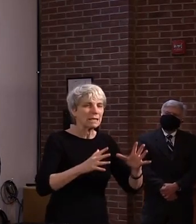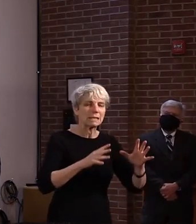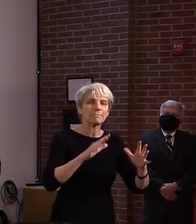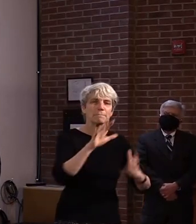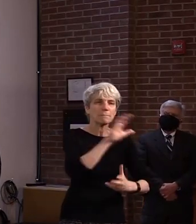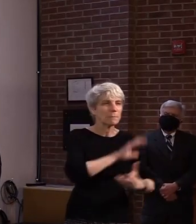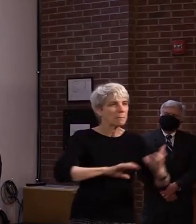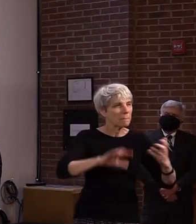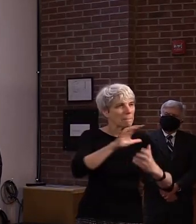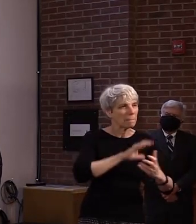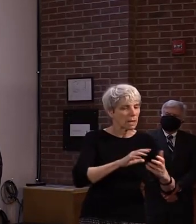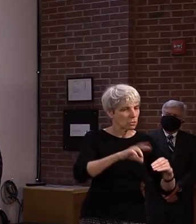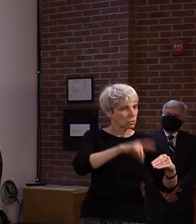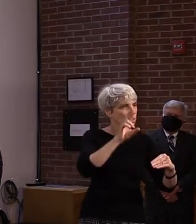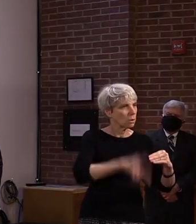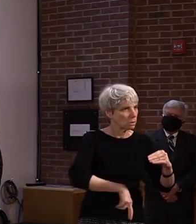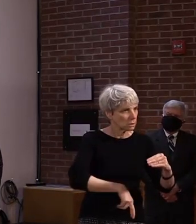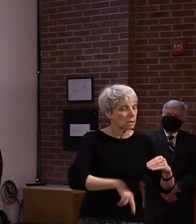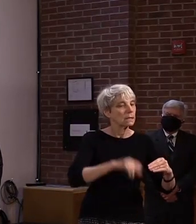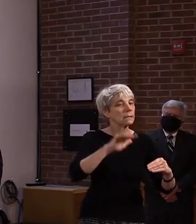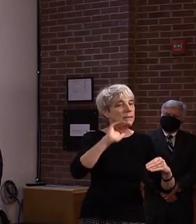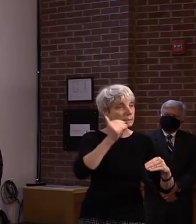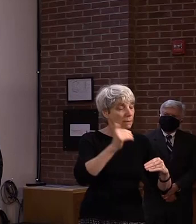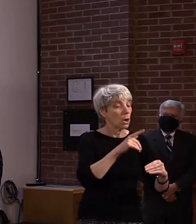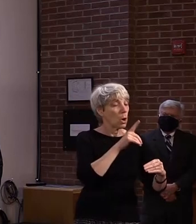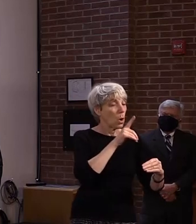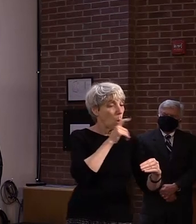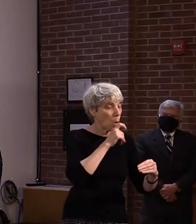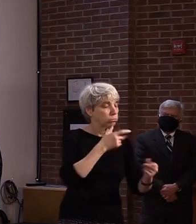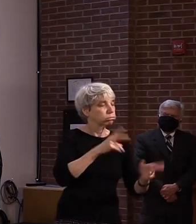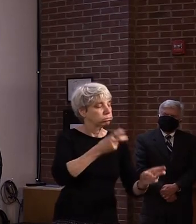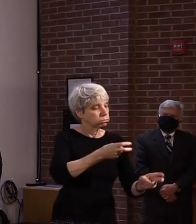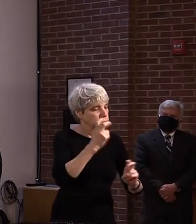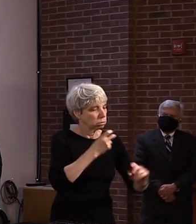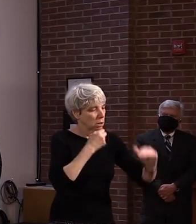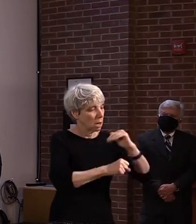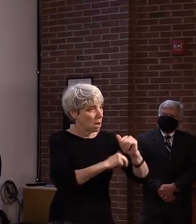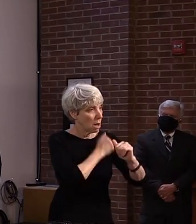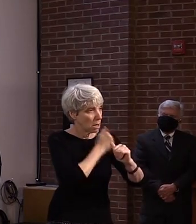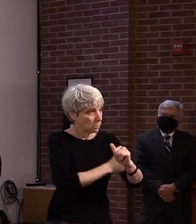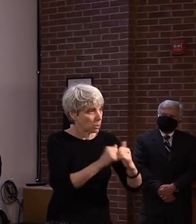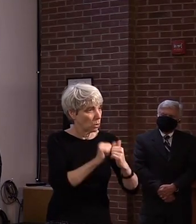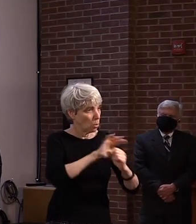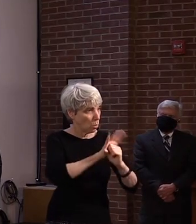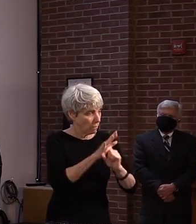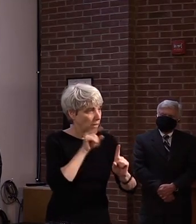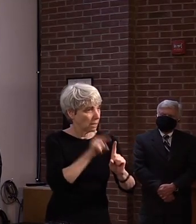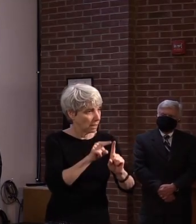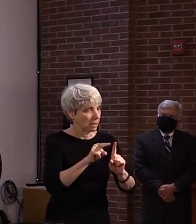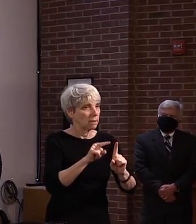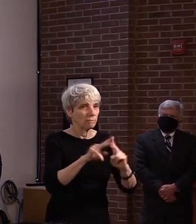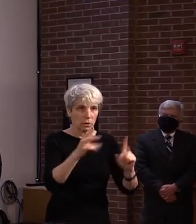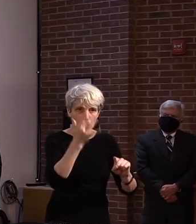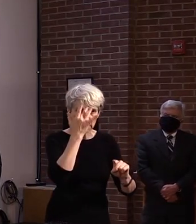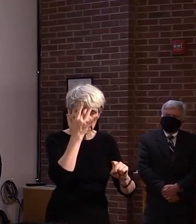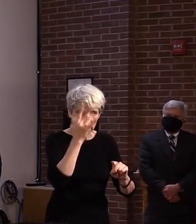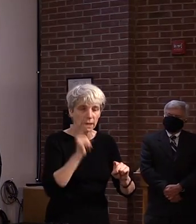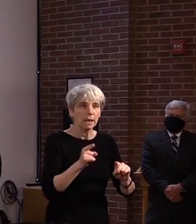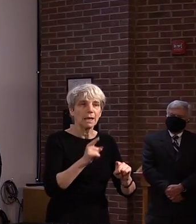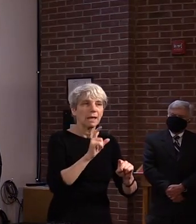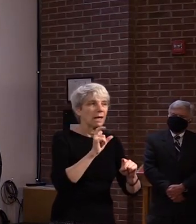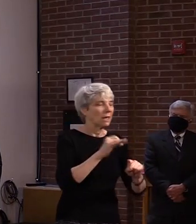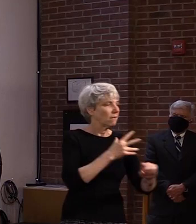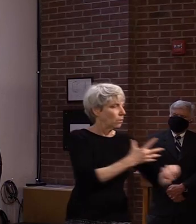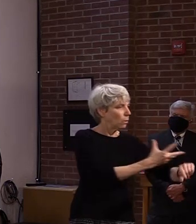helpful for hospitalized patients in reducing the severity or duration of their disease and possibly mortality,